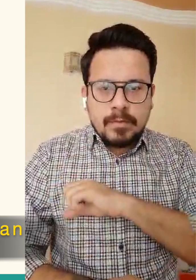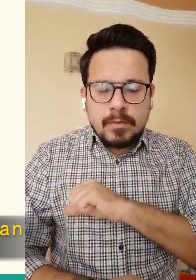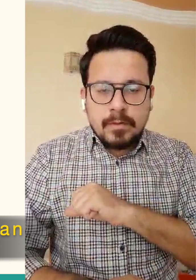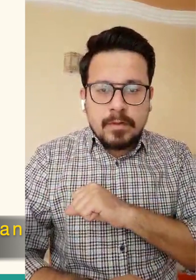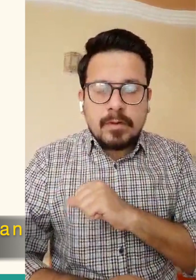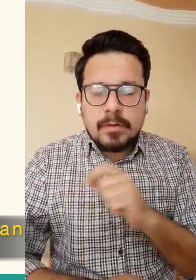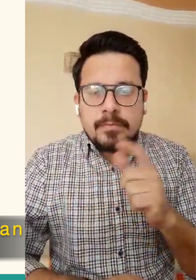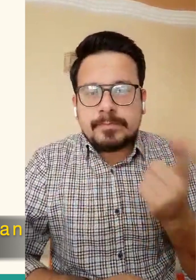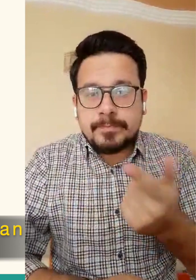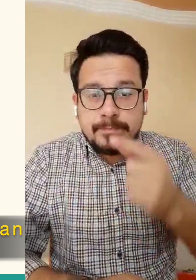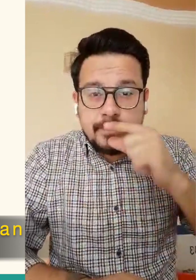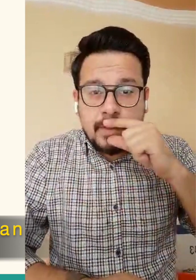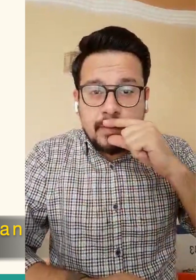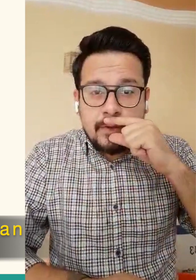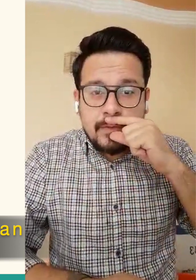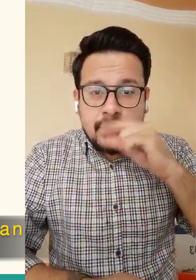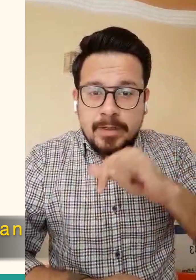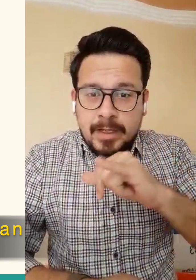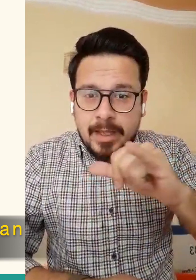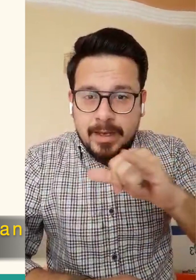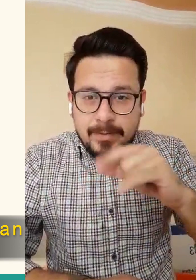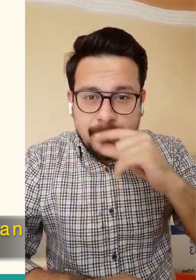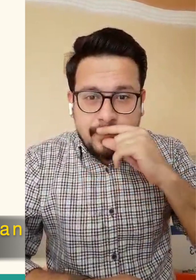7 Ways to Prepare for Ramadan